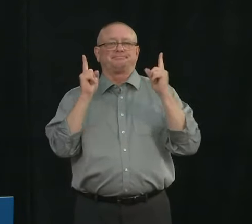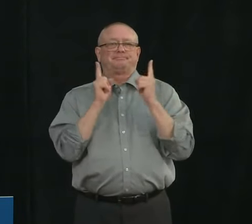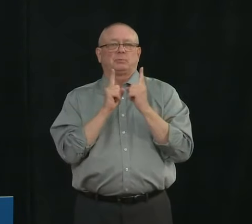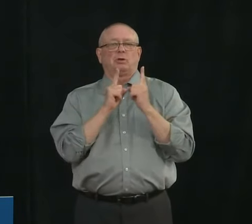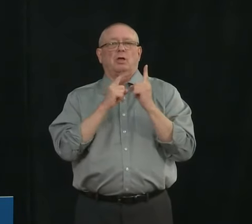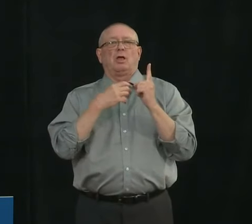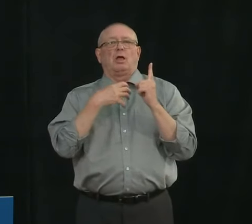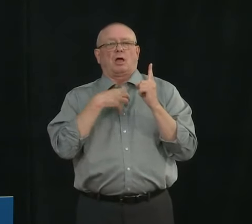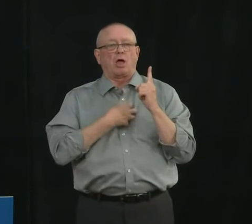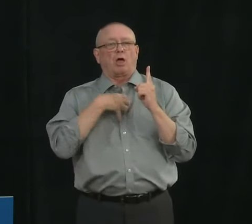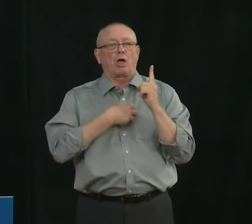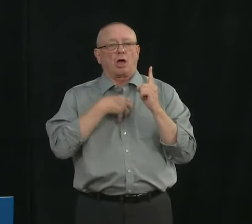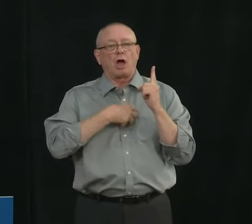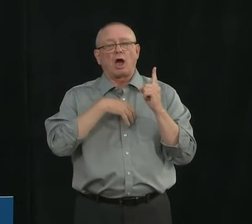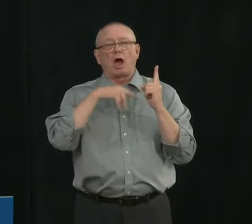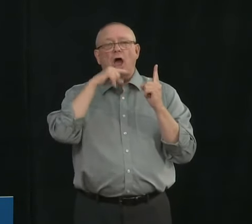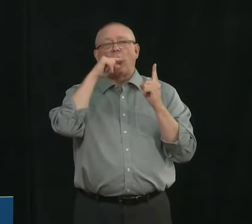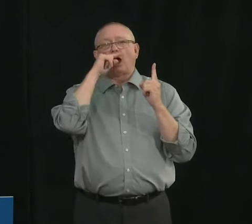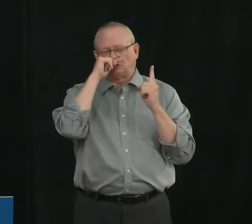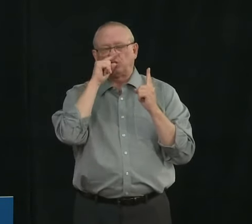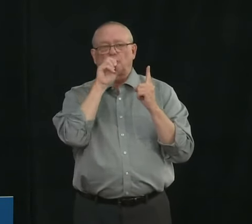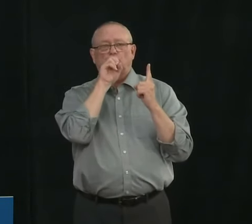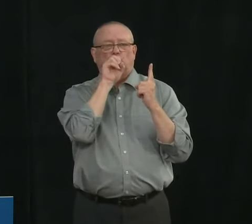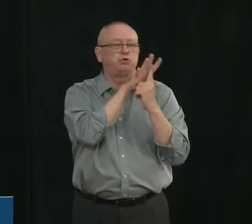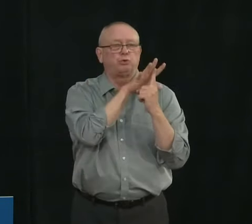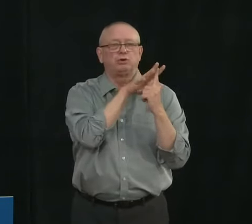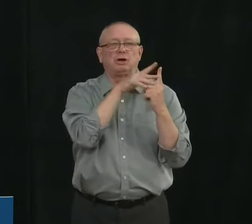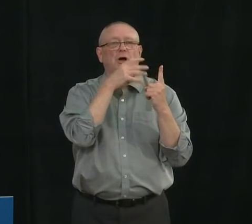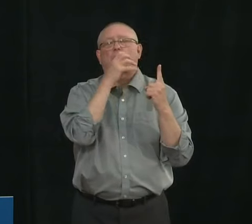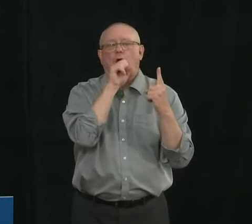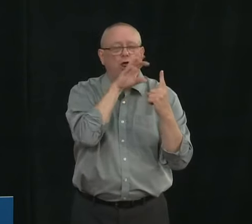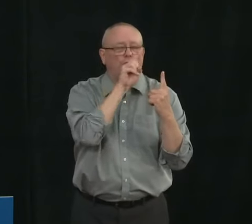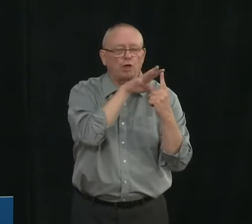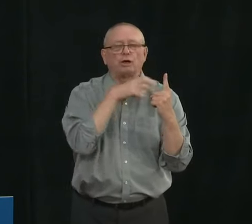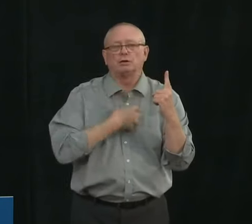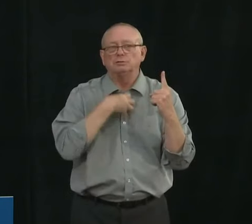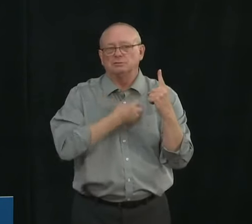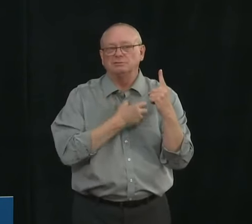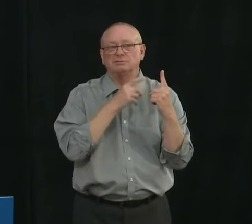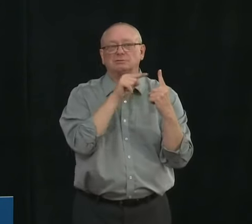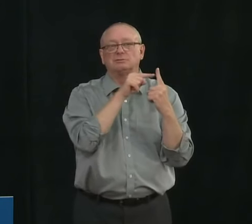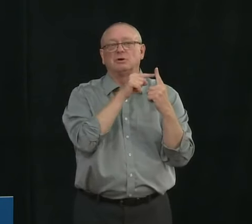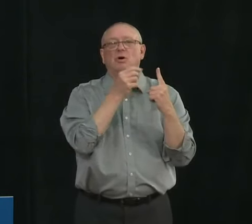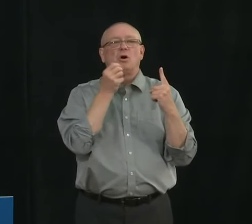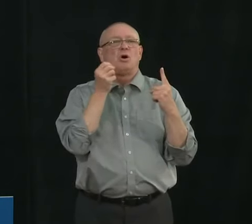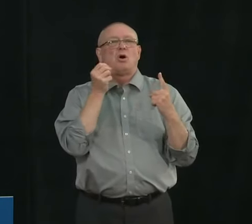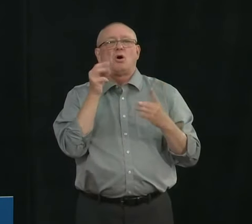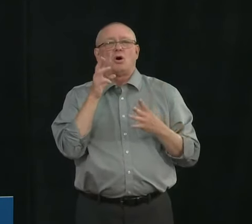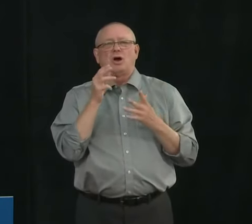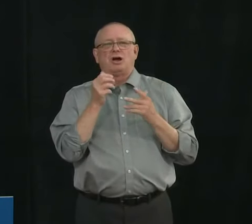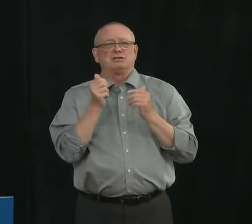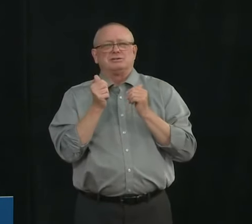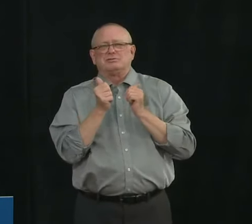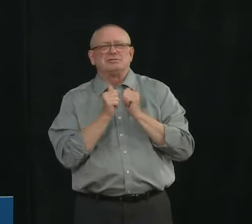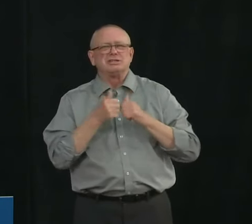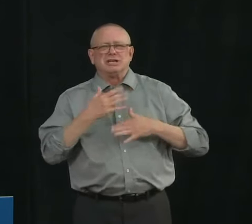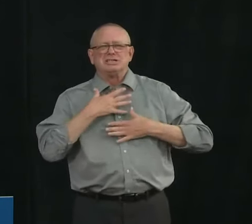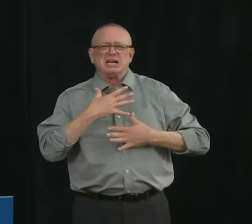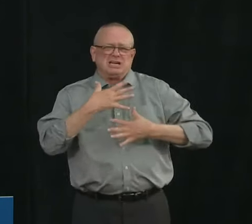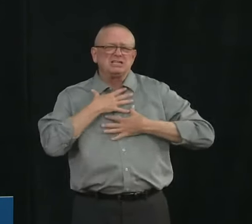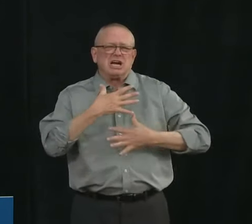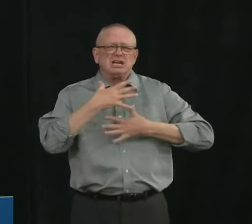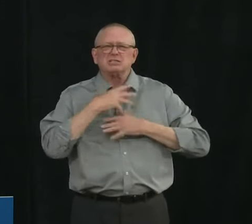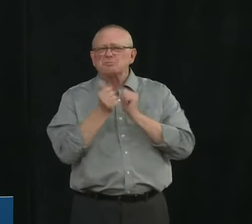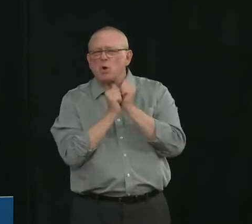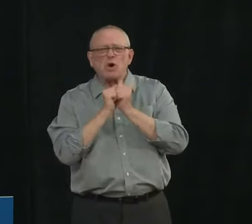or for example if they're exerting themselves so if they're playing a sport and they're breathing really heavily